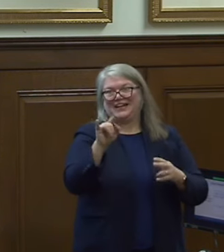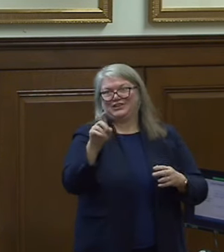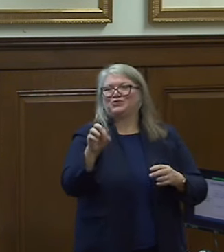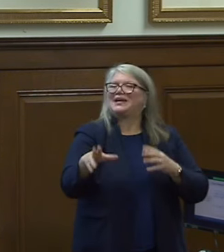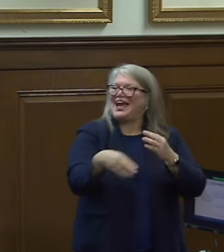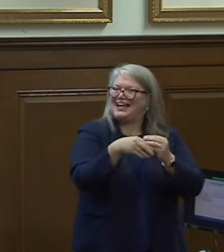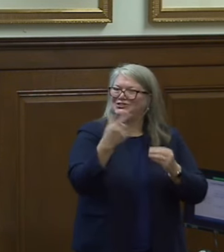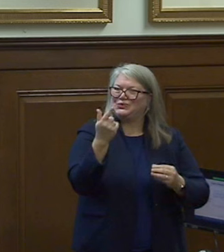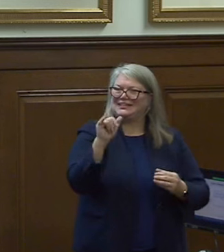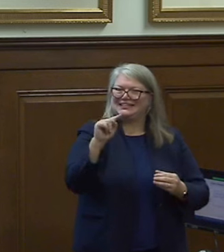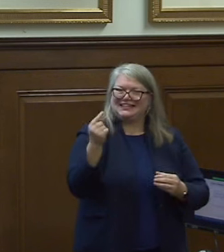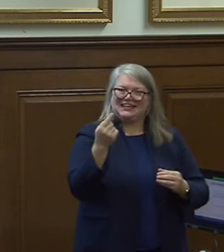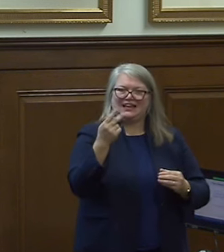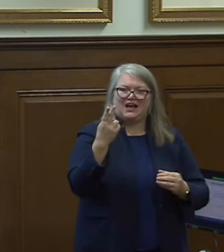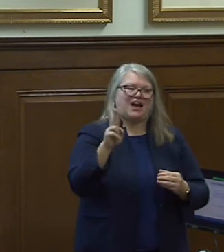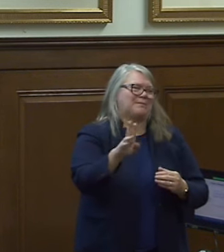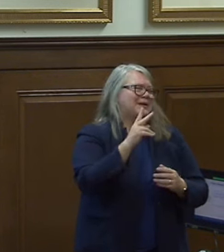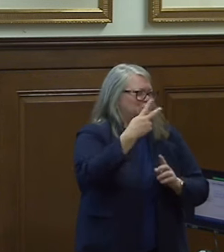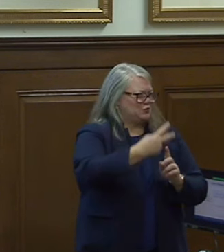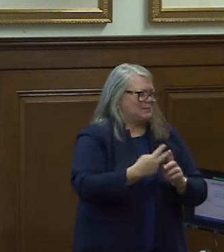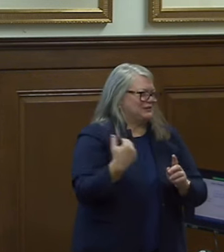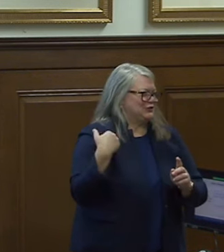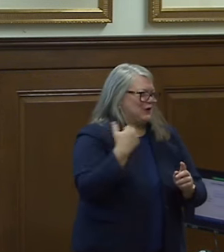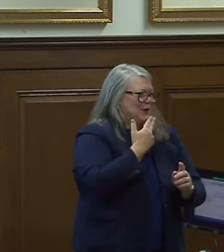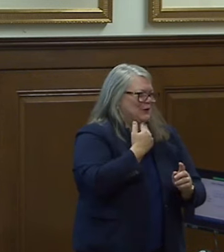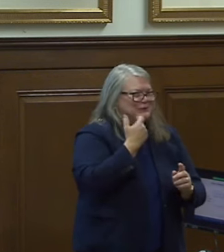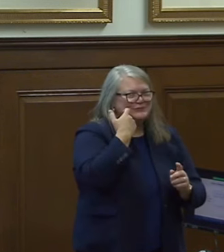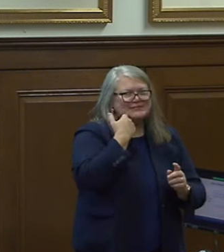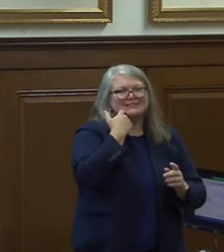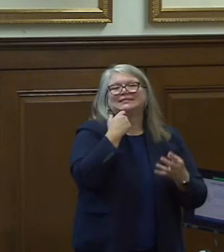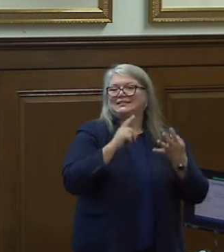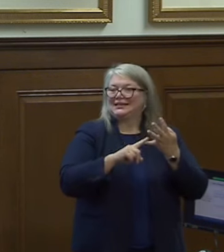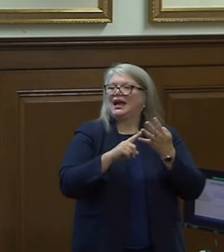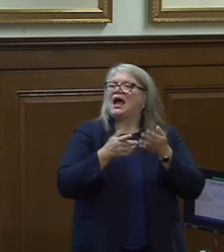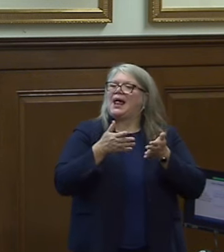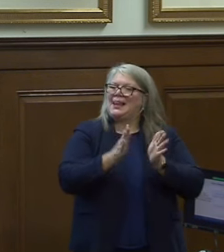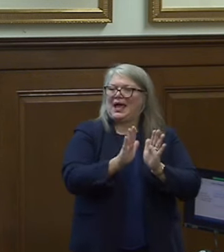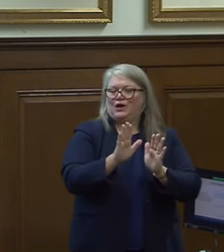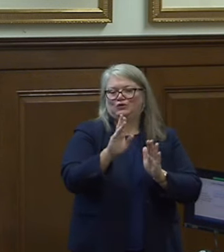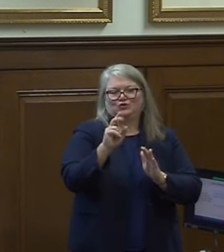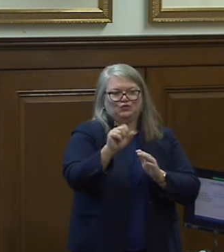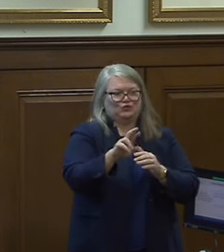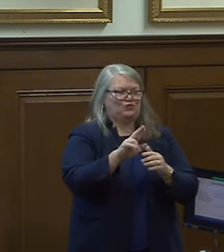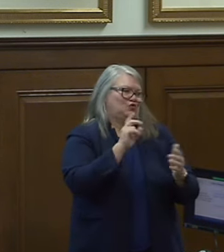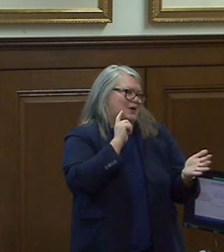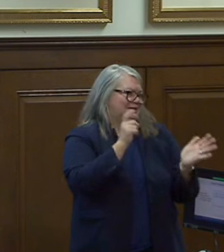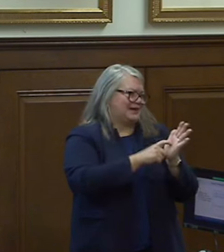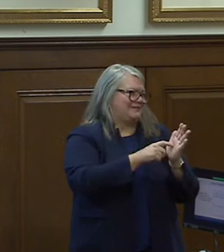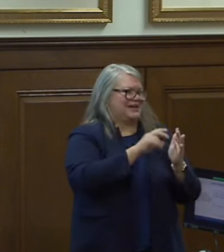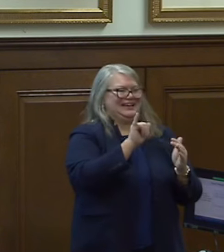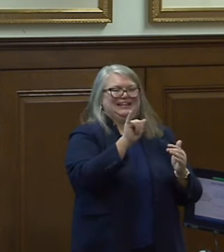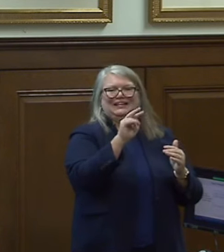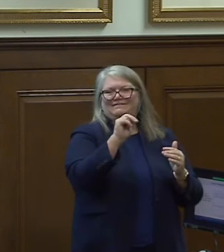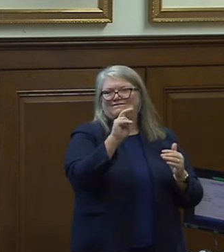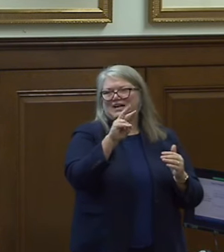hub just about two months ago and this allows users to identify invalid characters so these